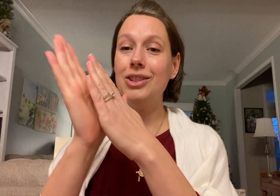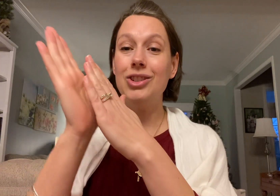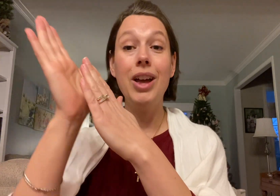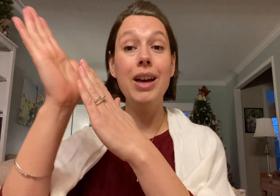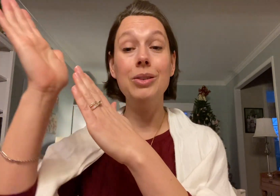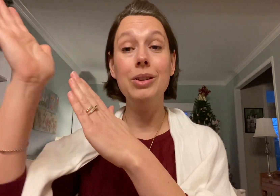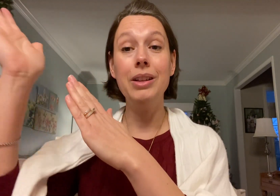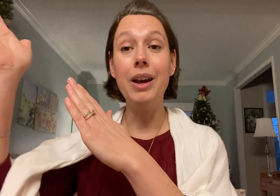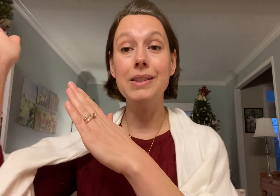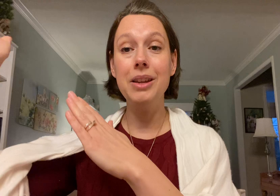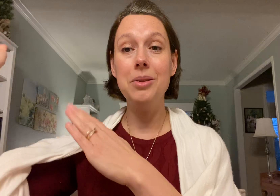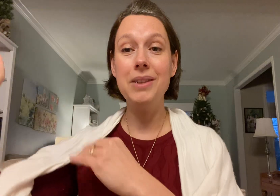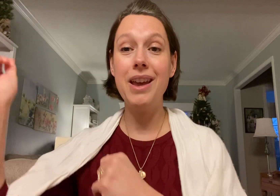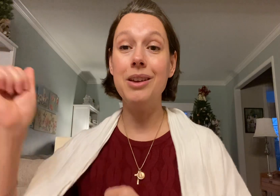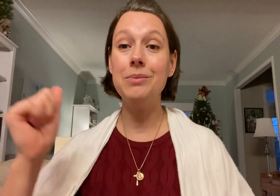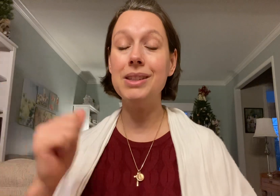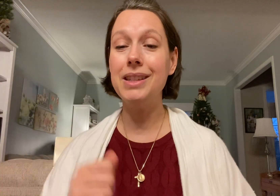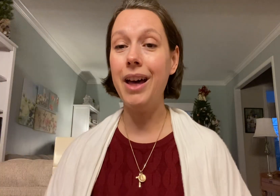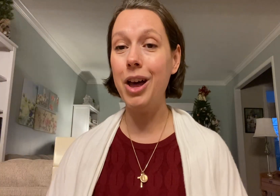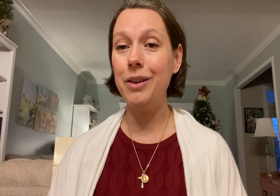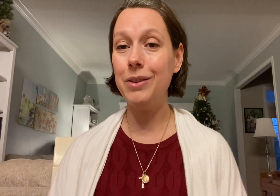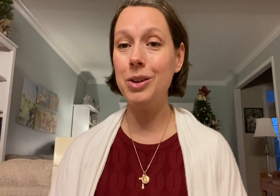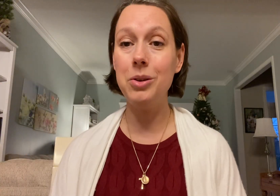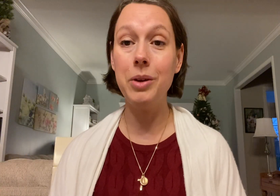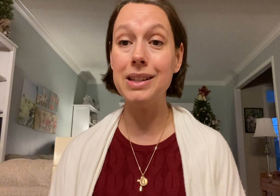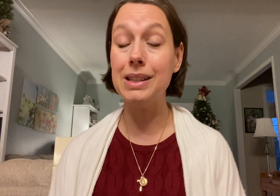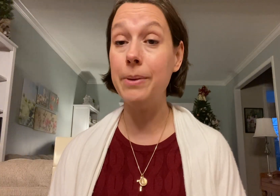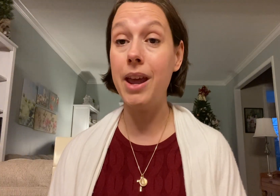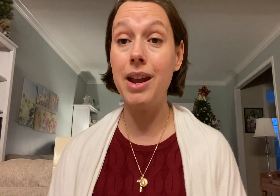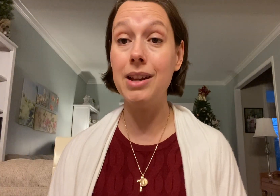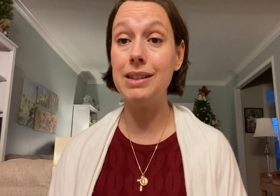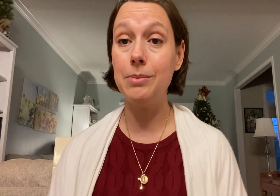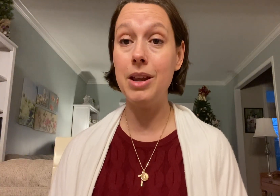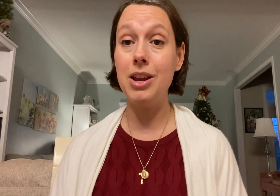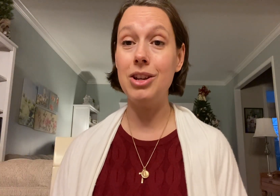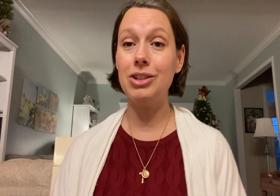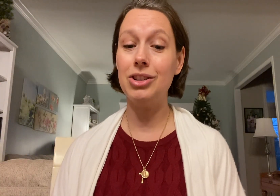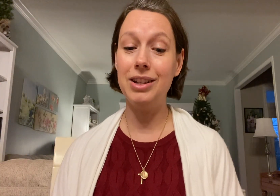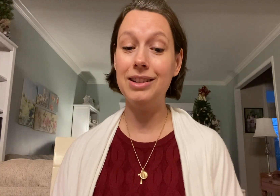shuttle are some names of US space missions.